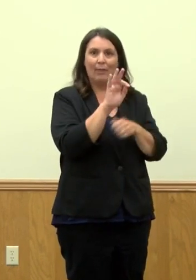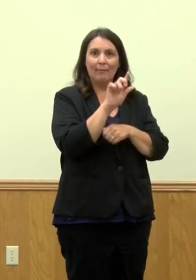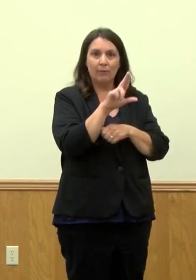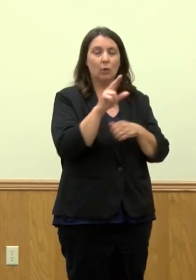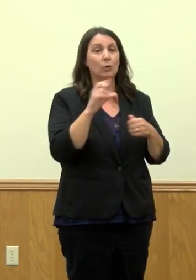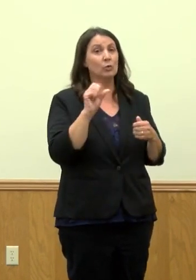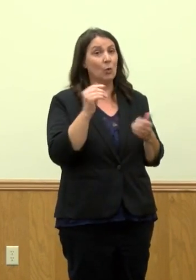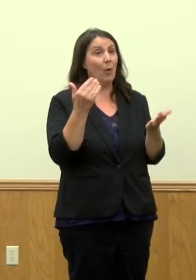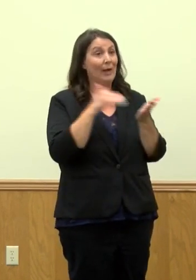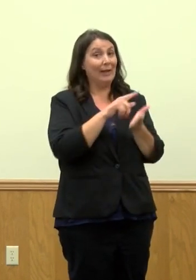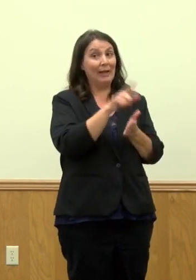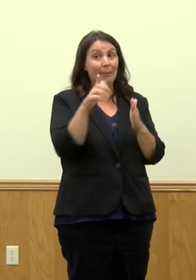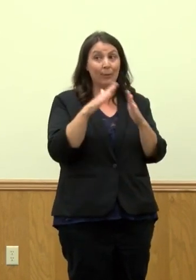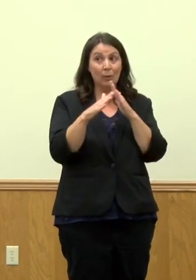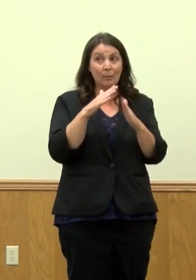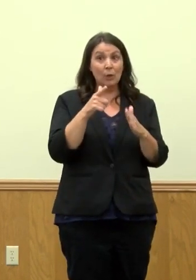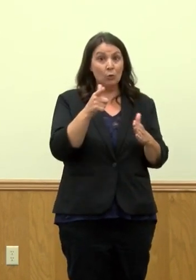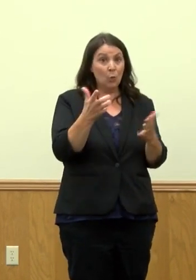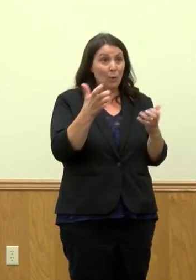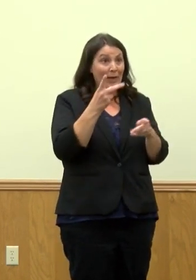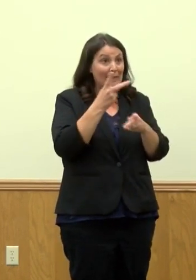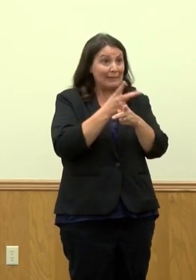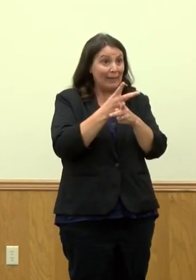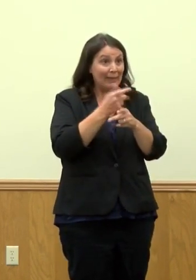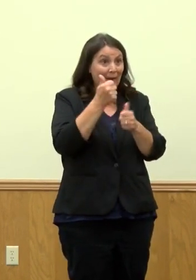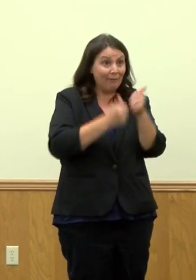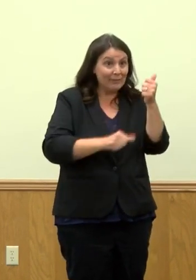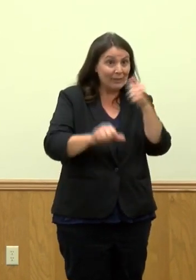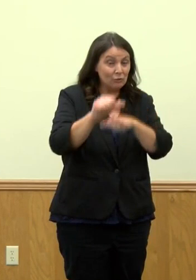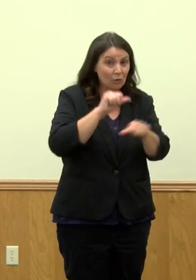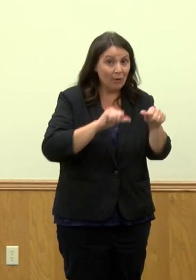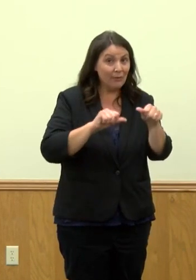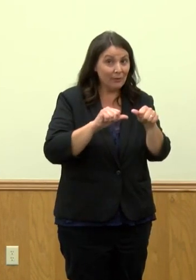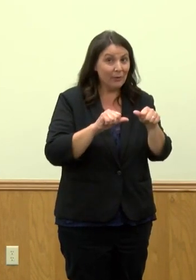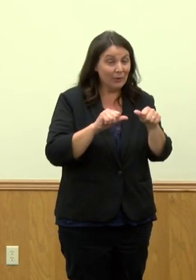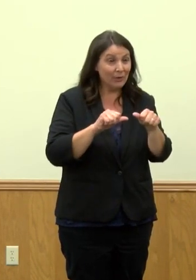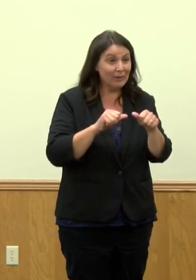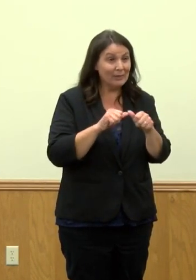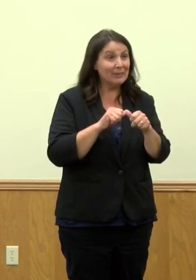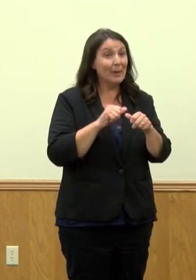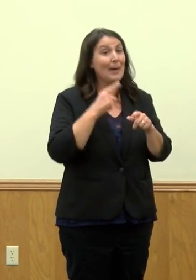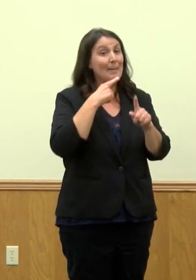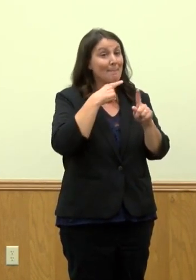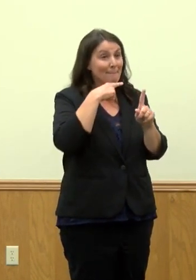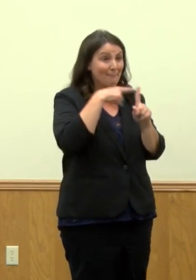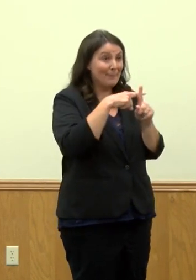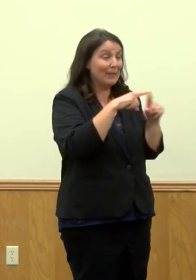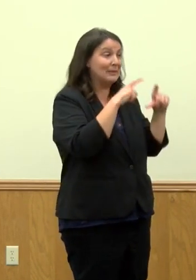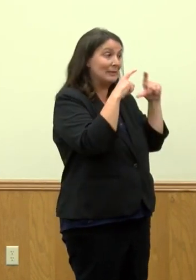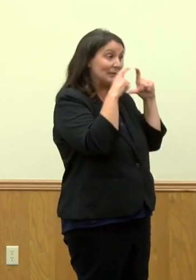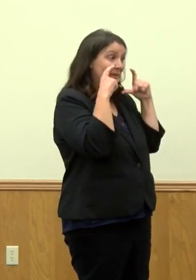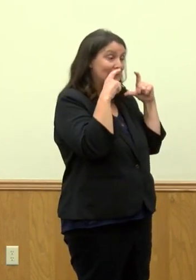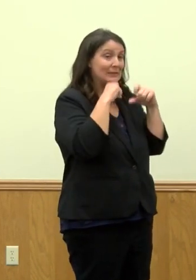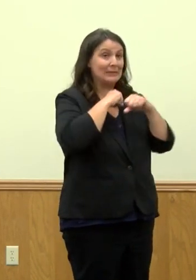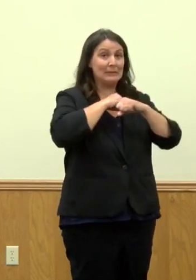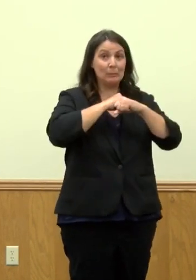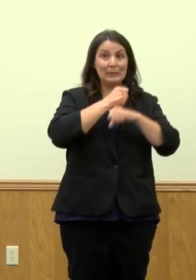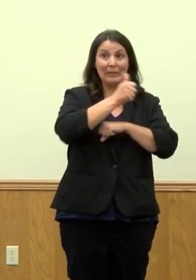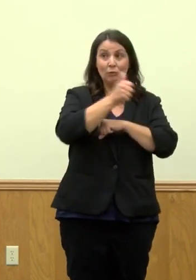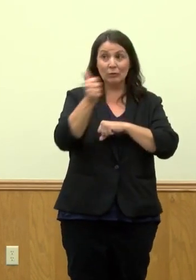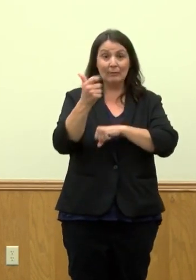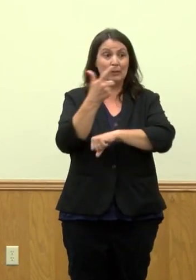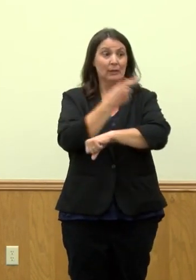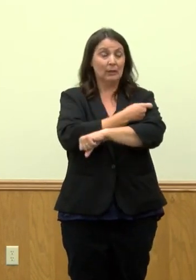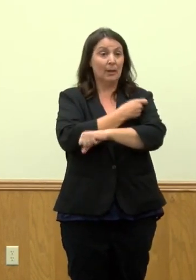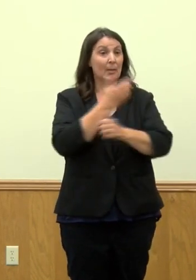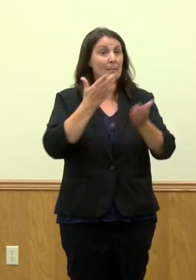as a community, what we're willing to do to take care of each other. so doing those universal respiratory precautions, as well as getting vaccinated, you know, might help us